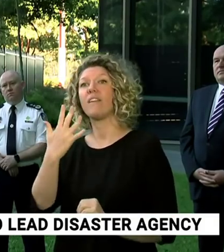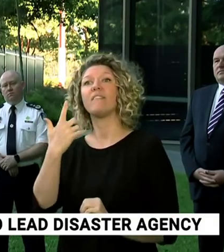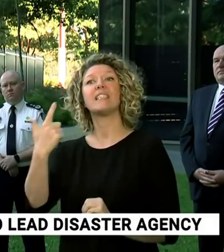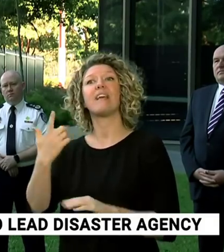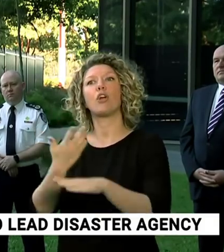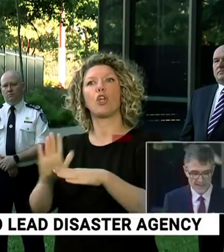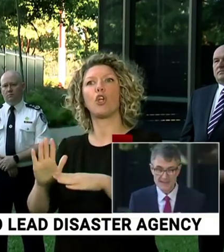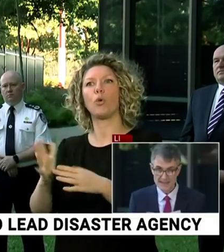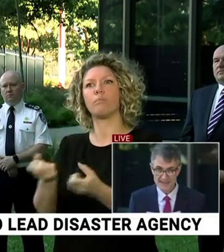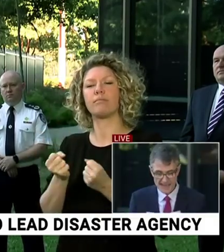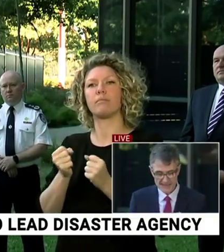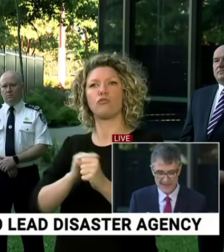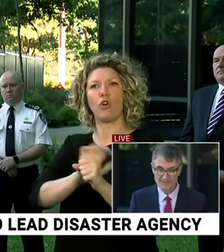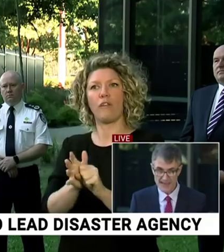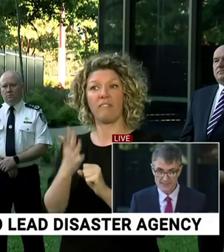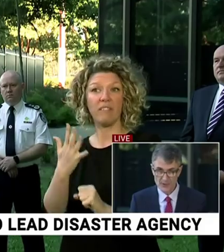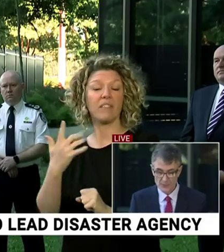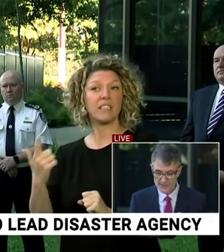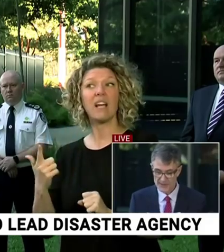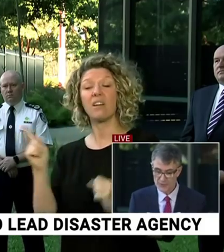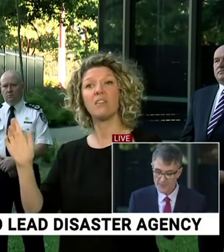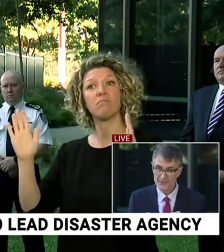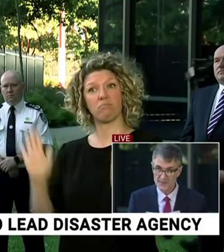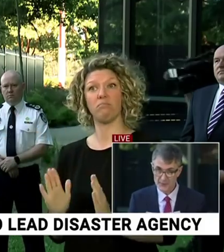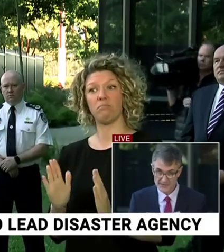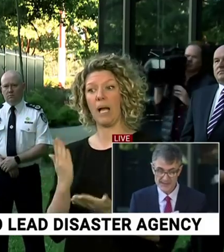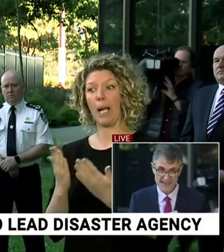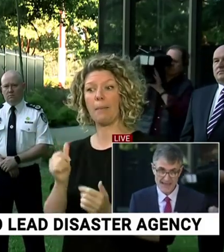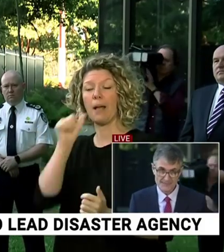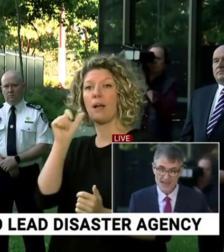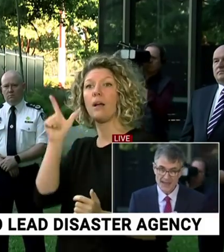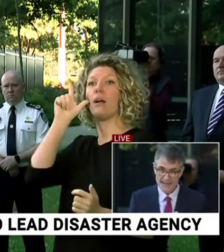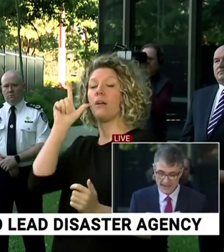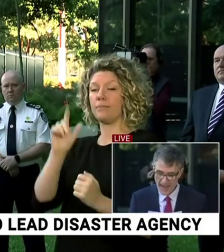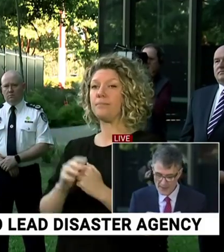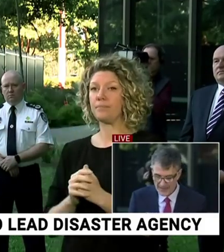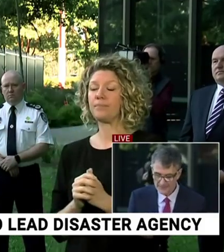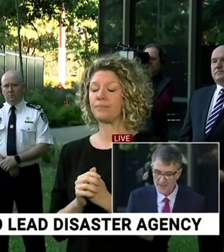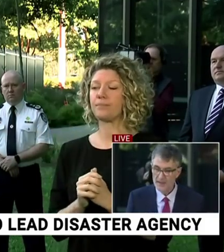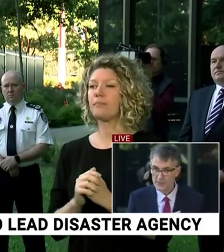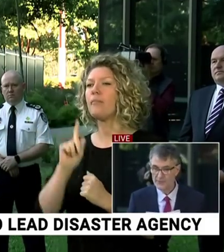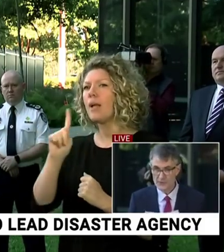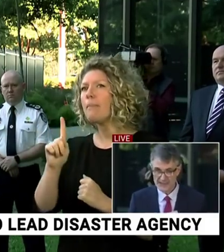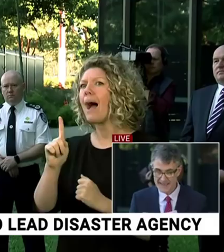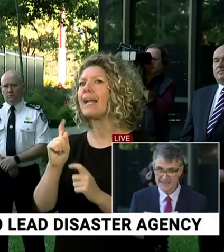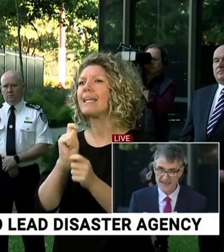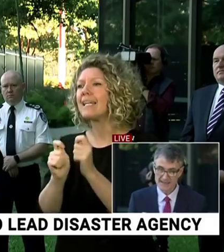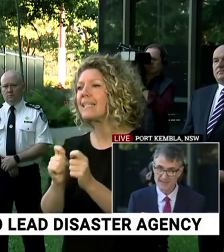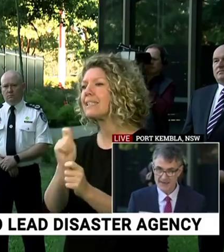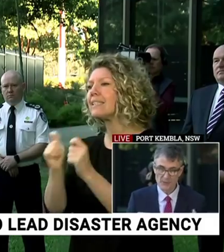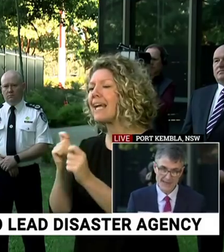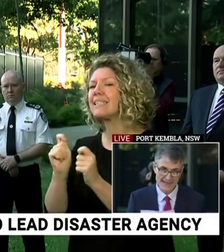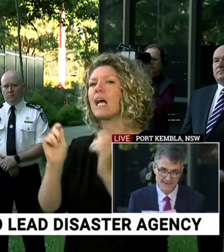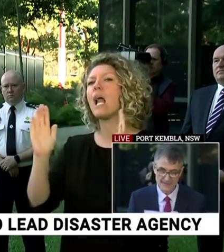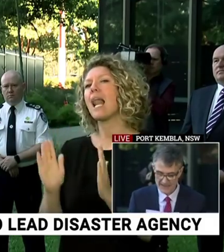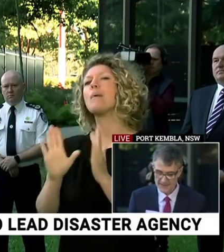reported yesterday till 8pm, which is a drop from the previous day. However, there were fewer tests done as part of the